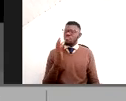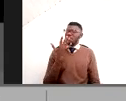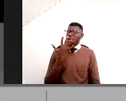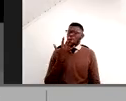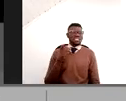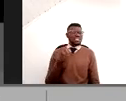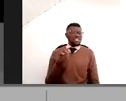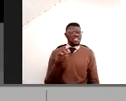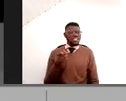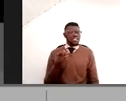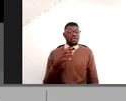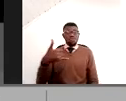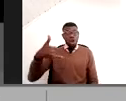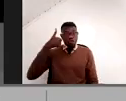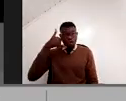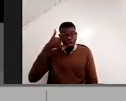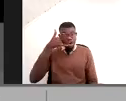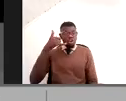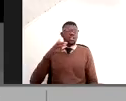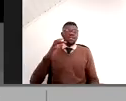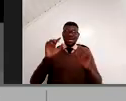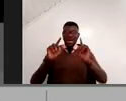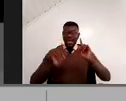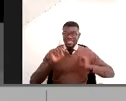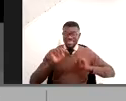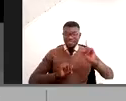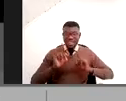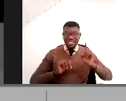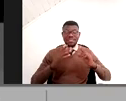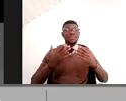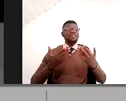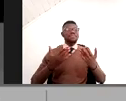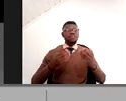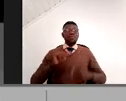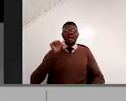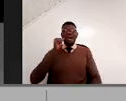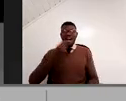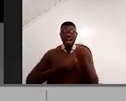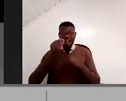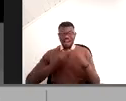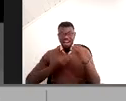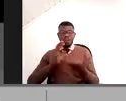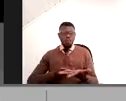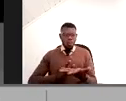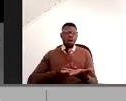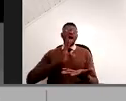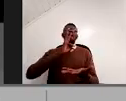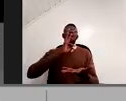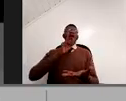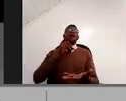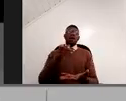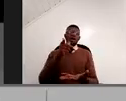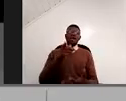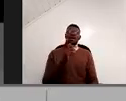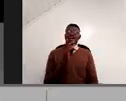Mobile phones and traveling and nice food or wine also, this is competition for flowers, because